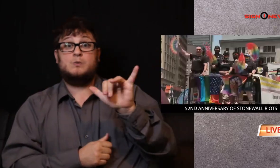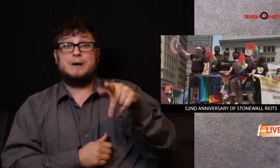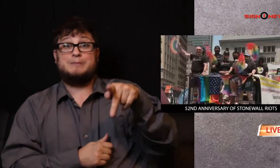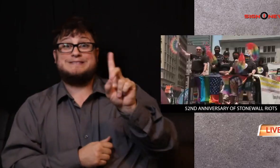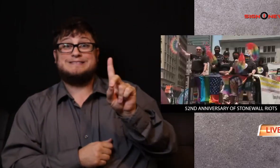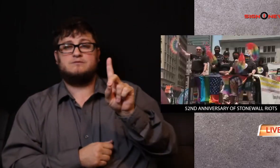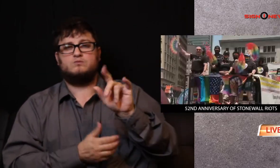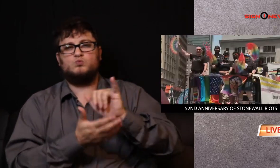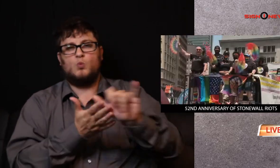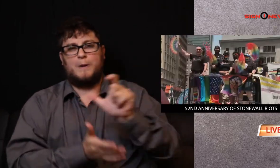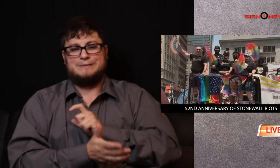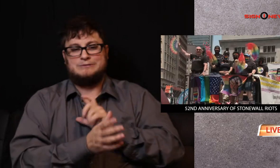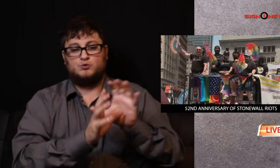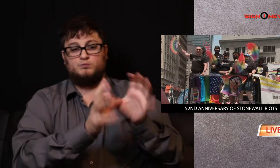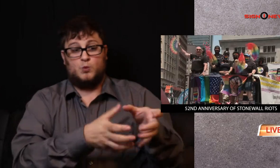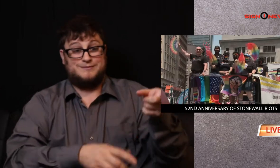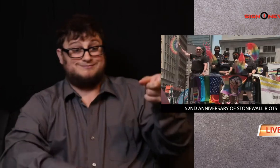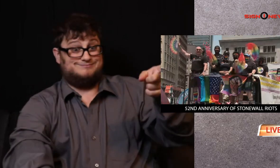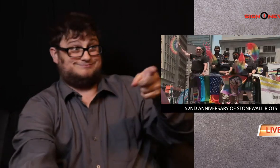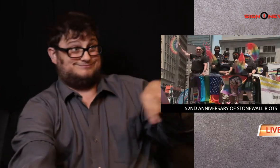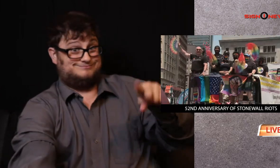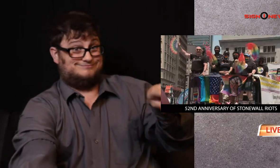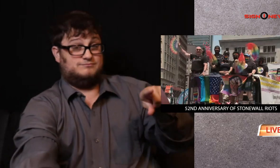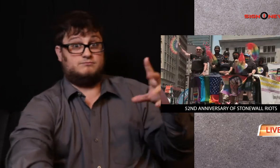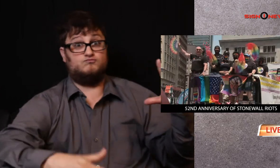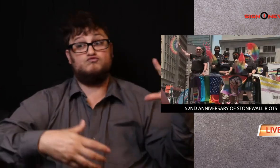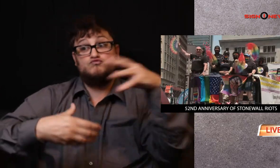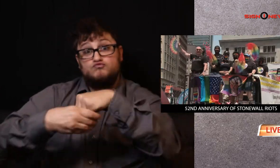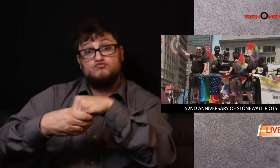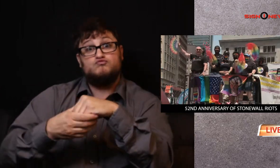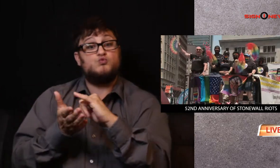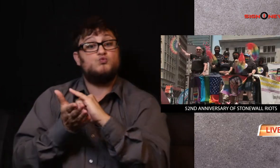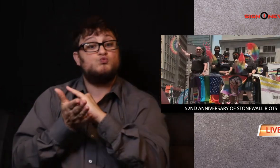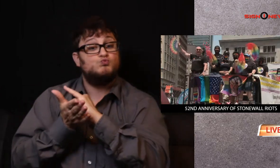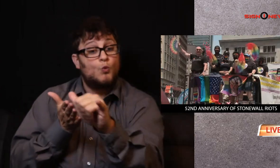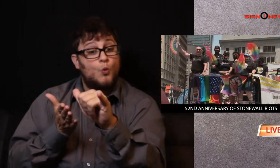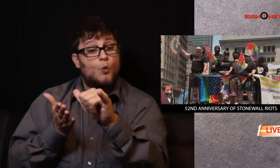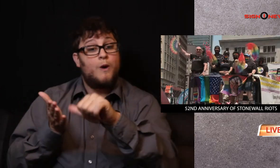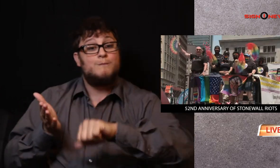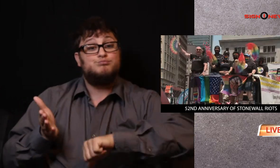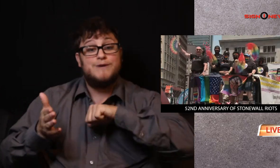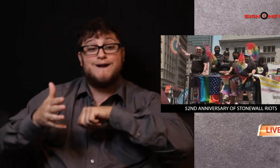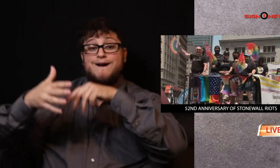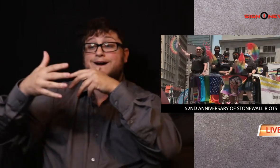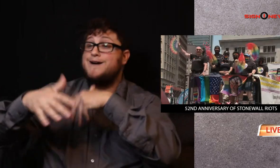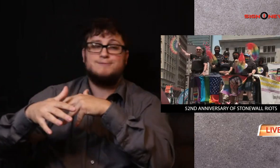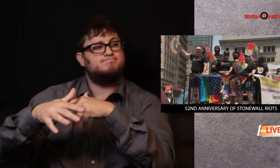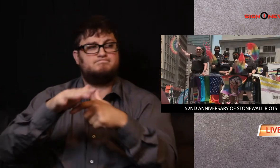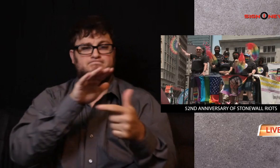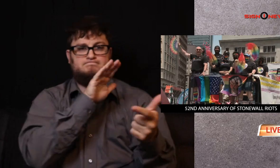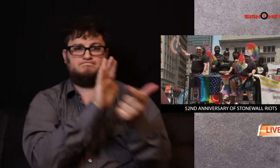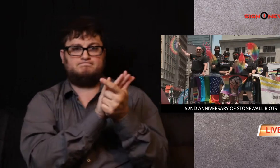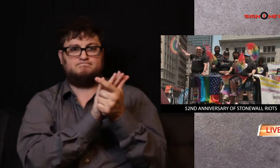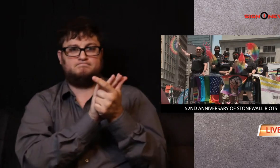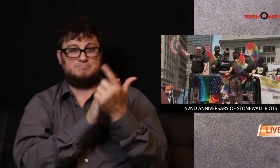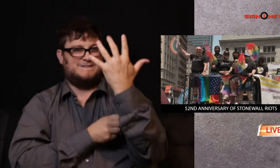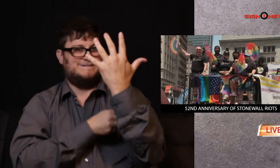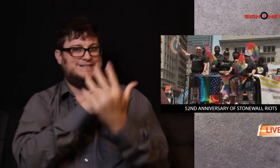And as a result of that confrontation, New York City pride officials announced a five year ban on